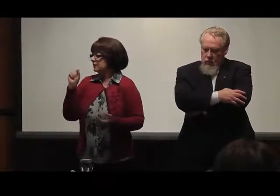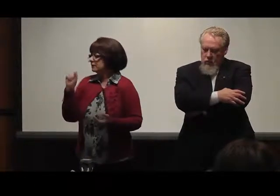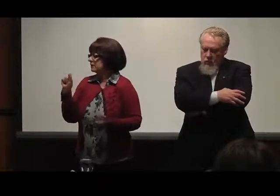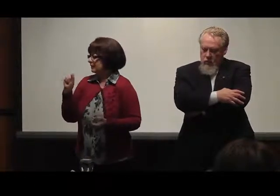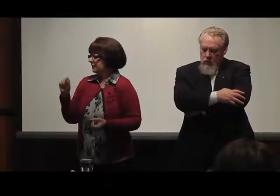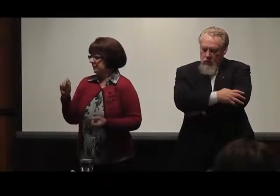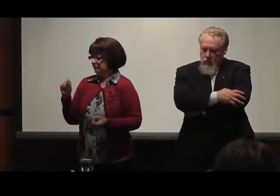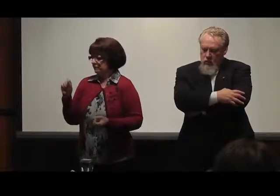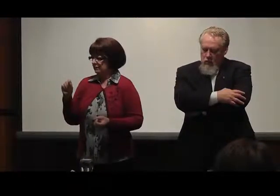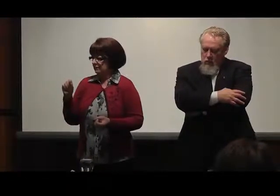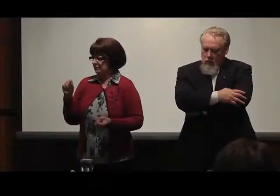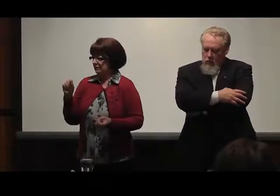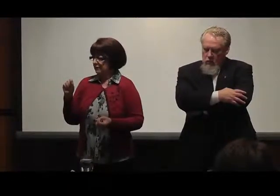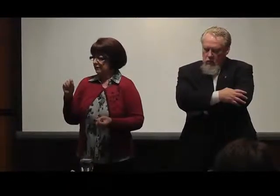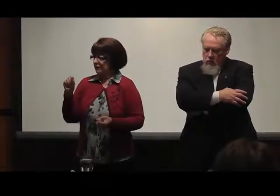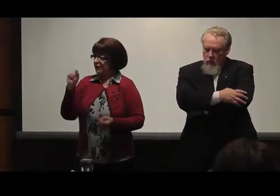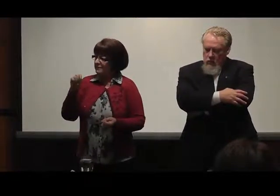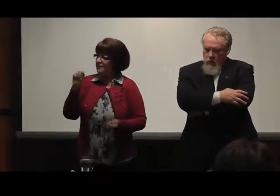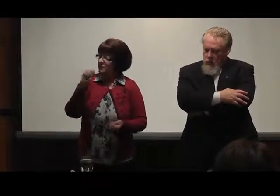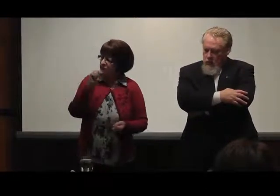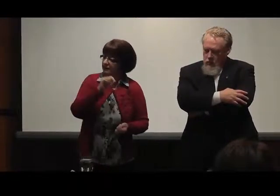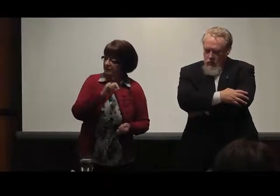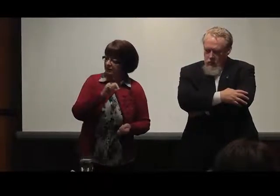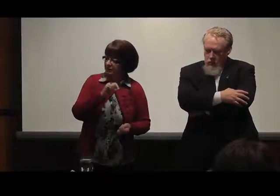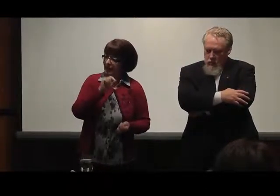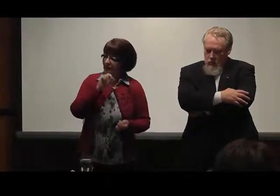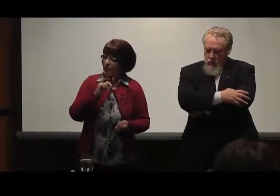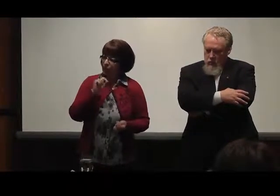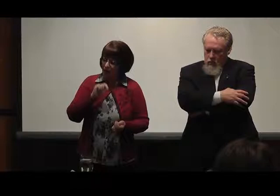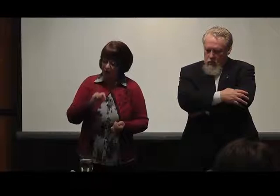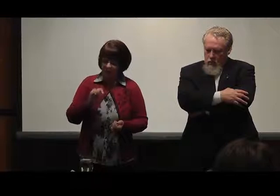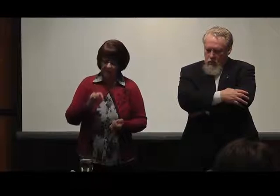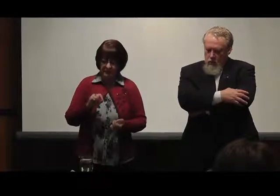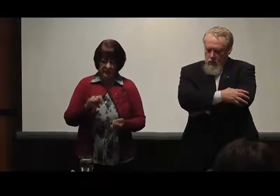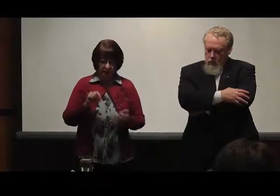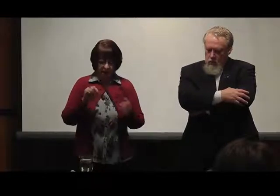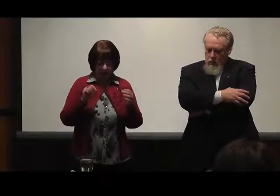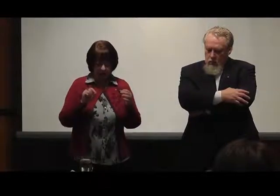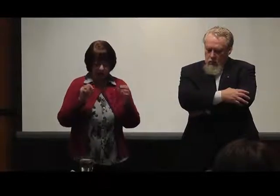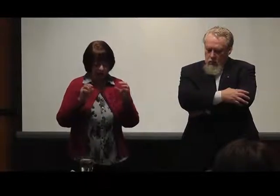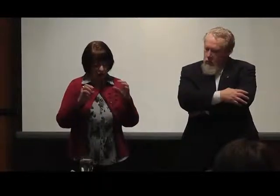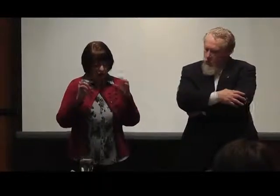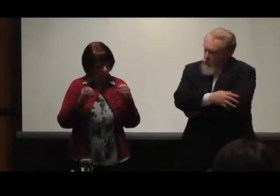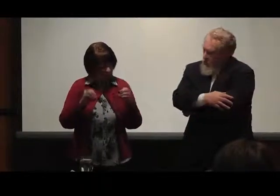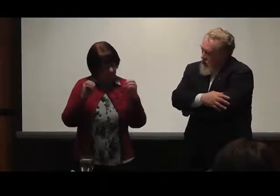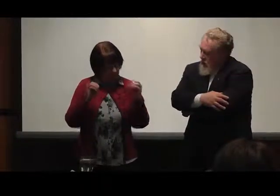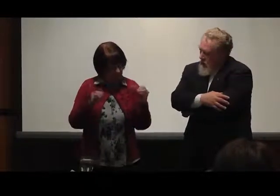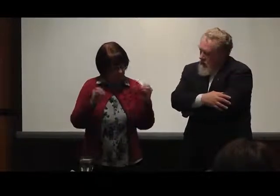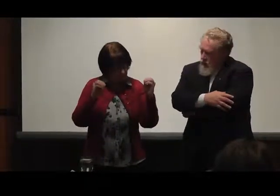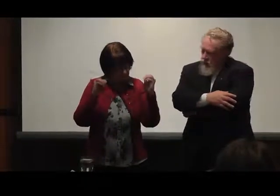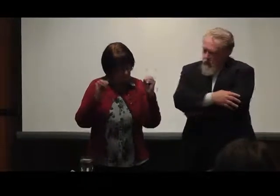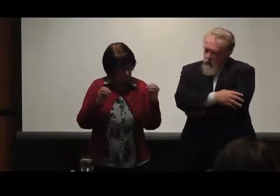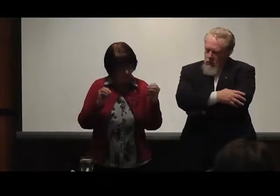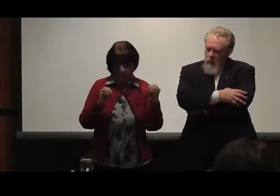little kid thinking. That's how little kids think. And the problem is that we're all still stuck